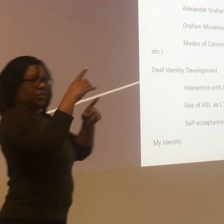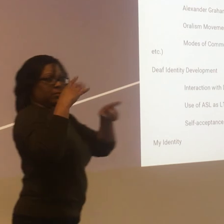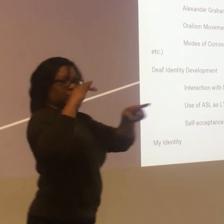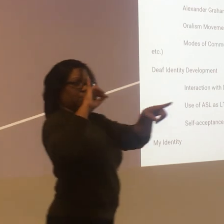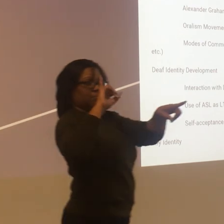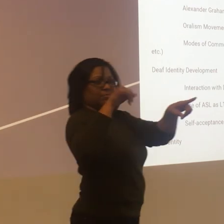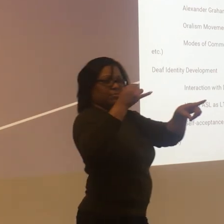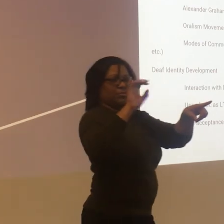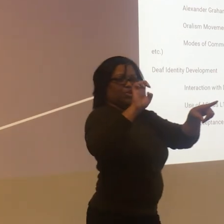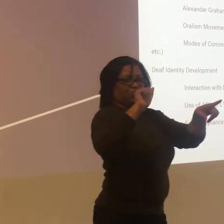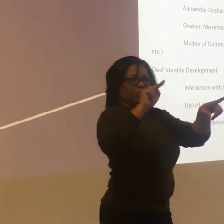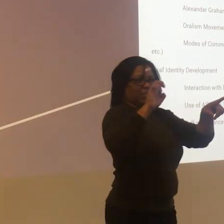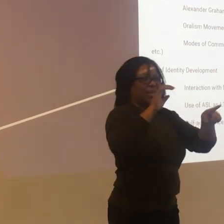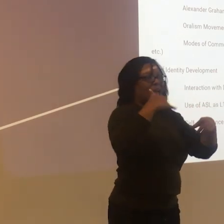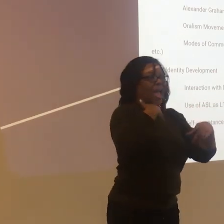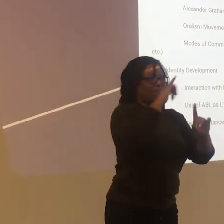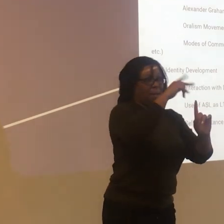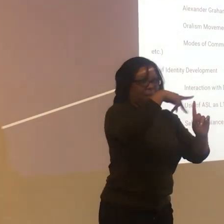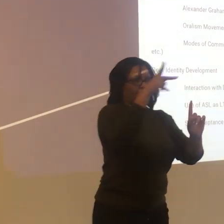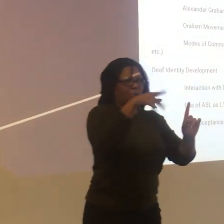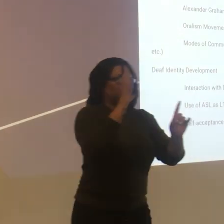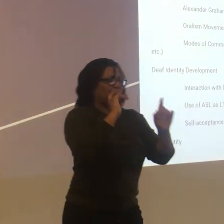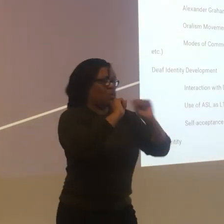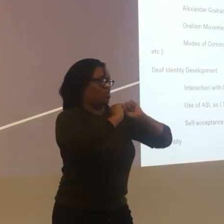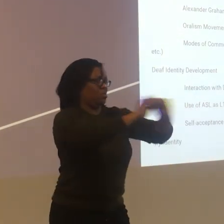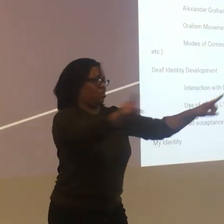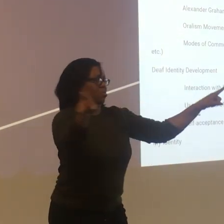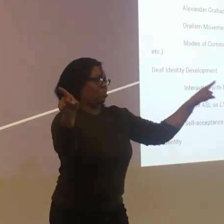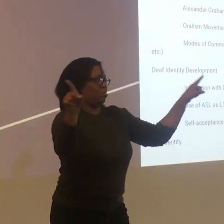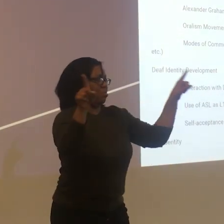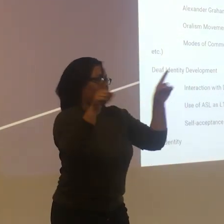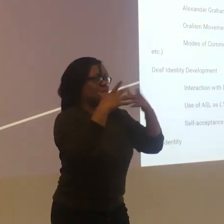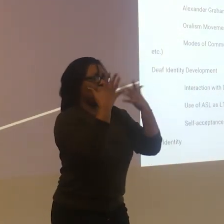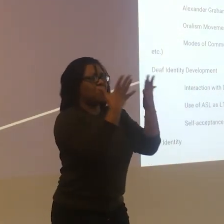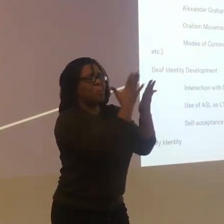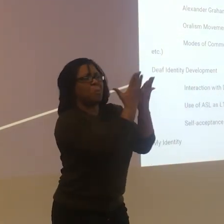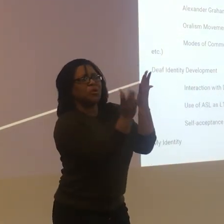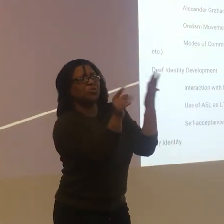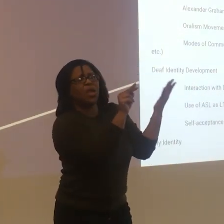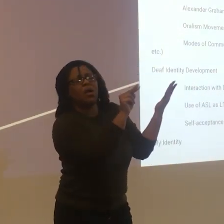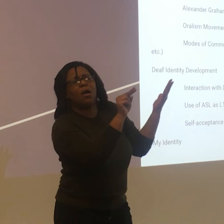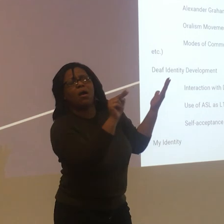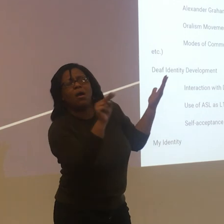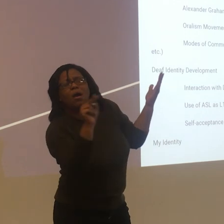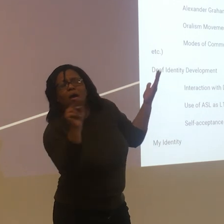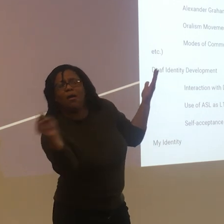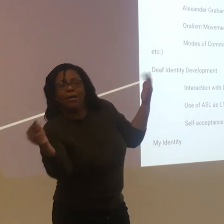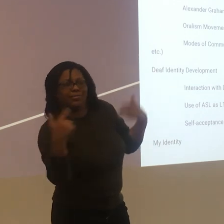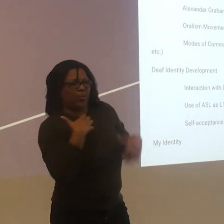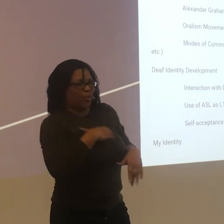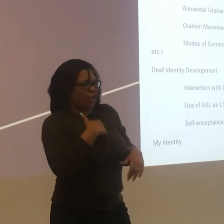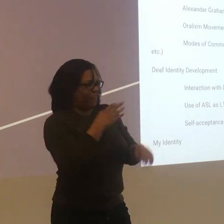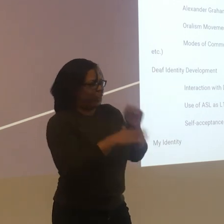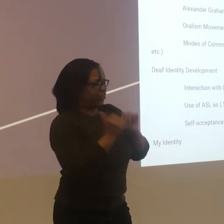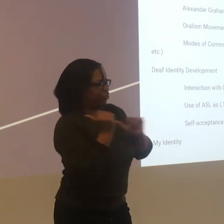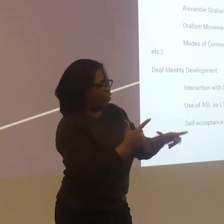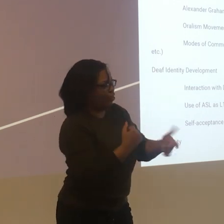Okay, so I think... Is there a PowerPoint that's supposed to be sent out that everyone